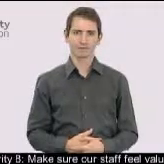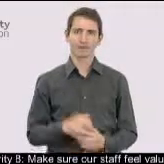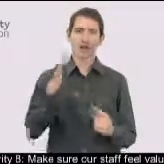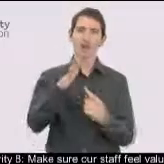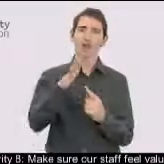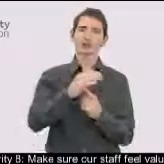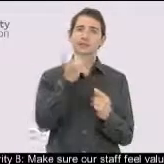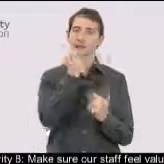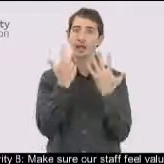Priority 8.